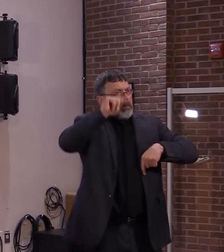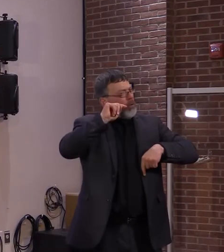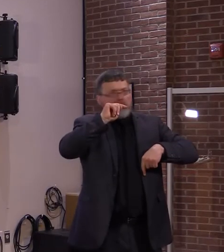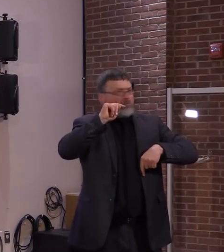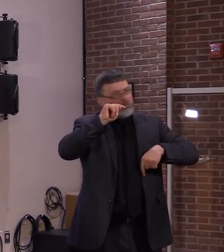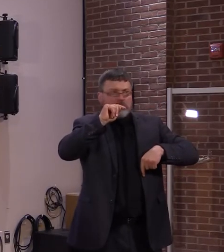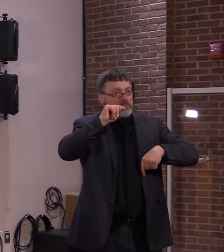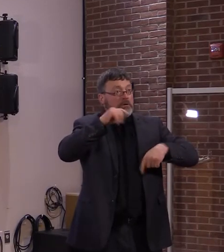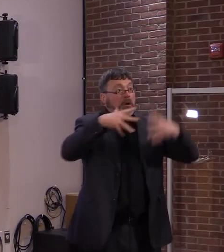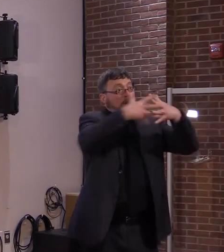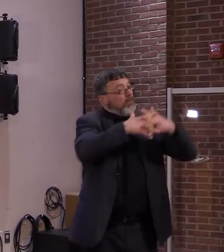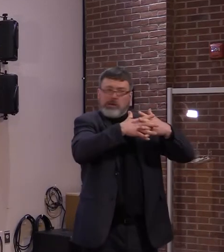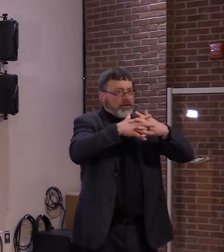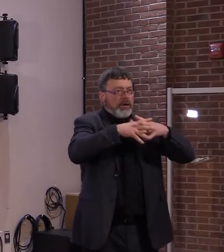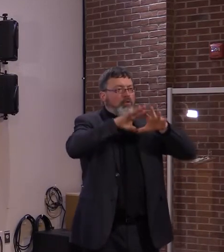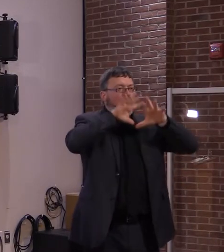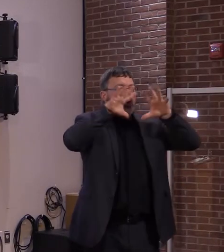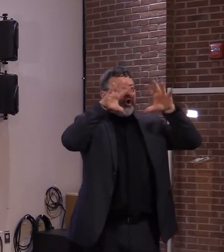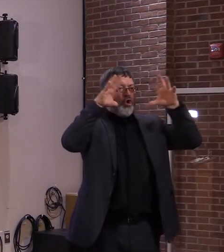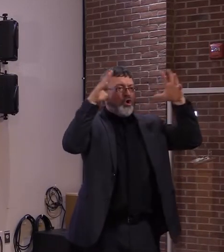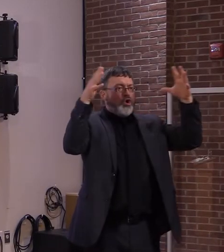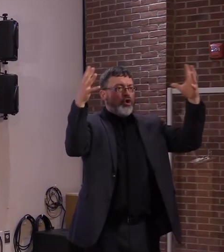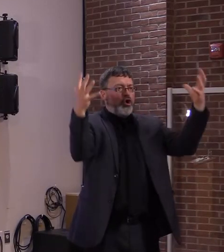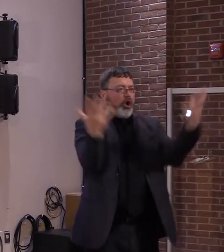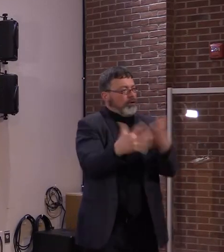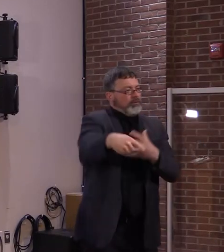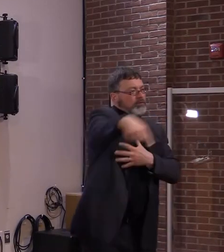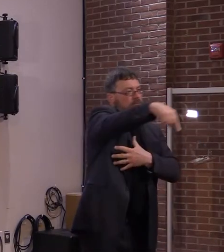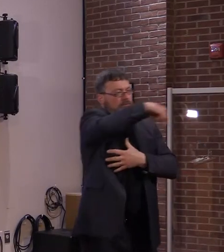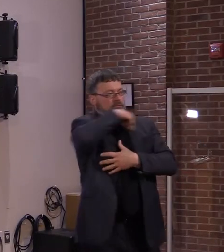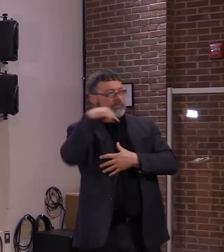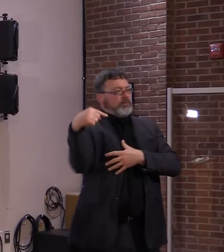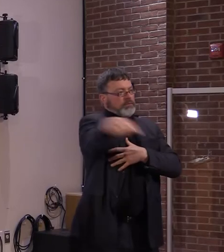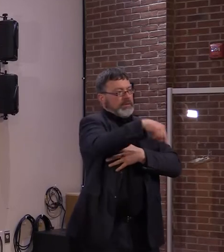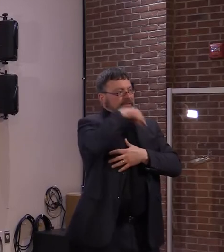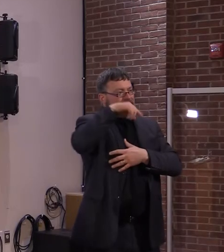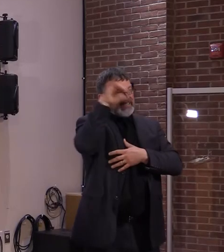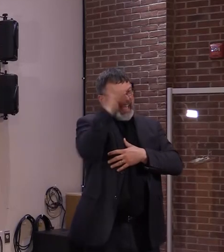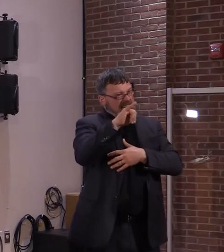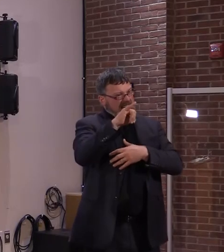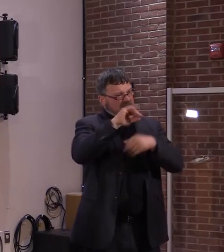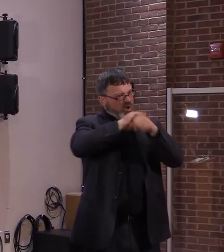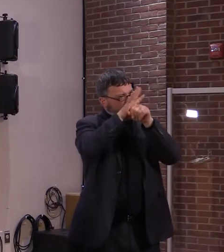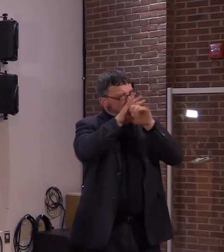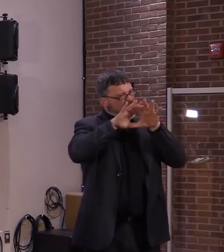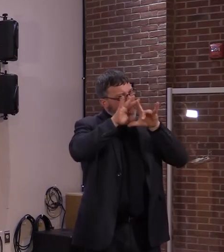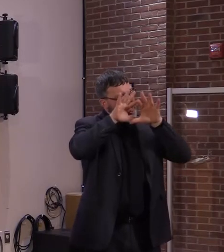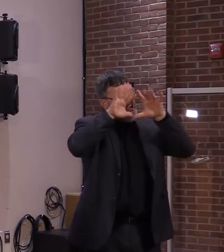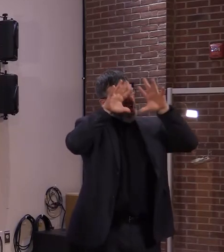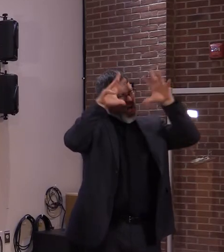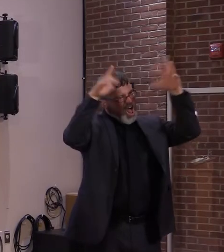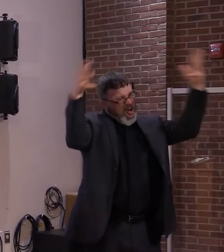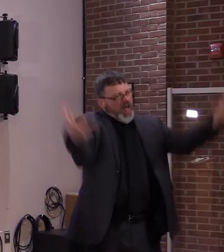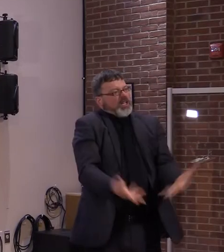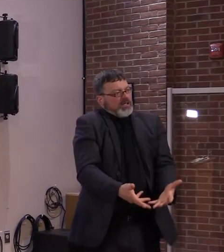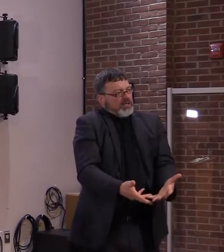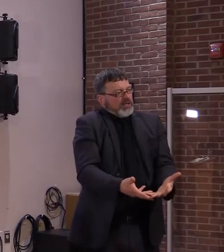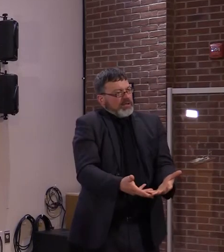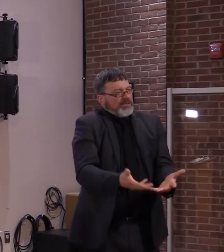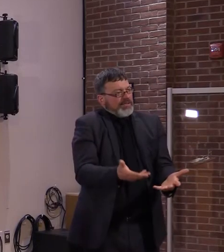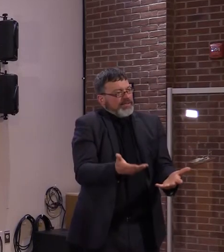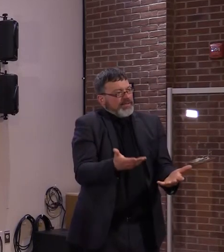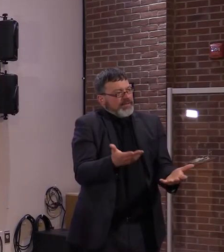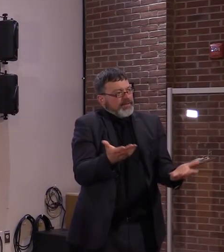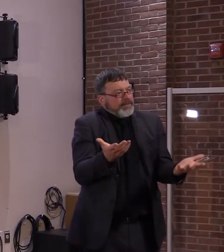now established itself in every continent that I'm aware of, although I haven't heard about Antarctica, so I'm not 100%